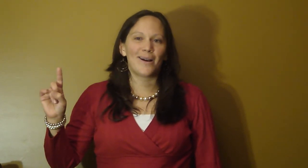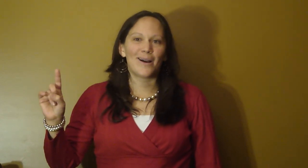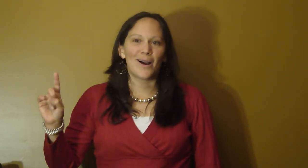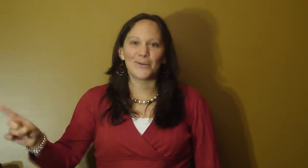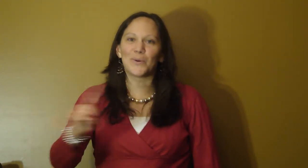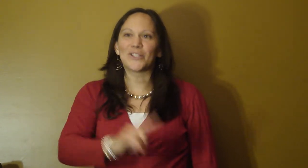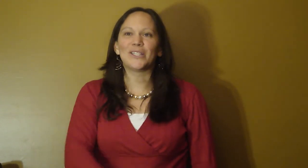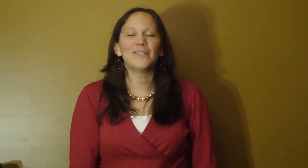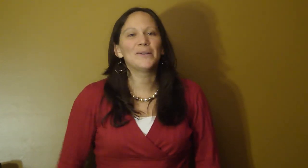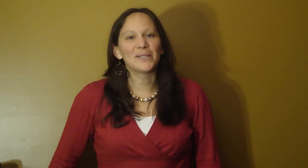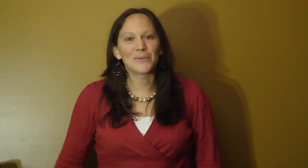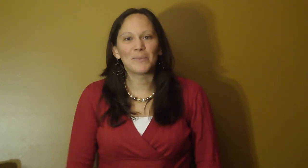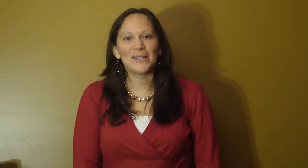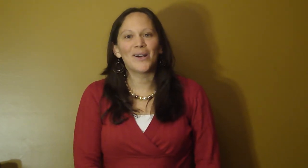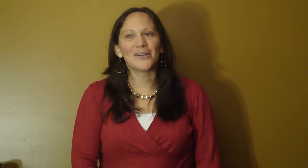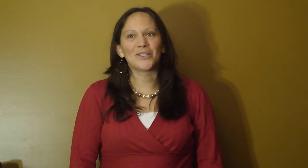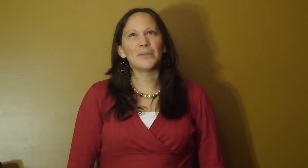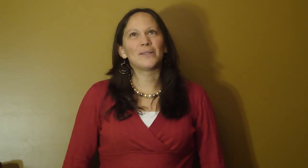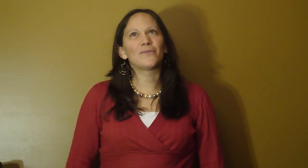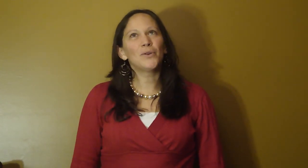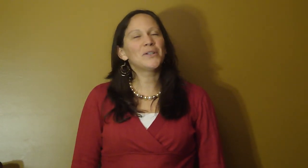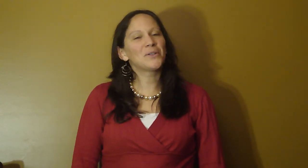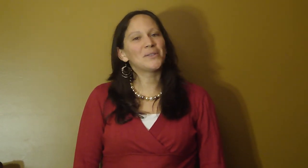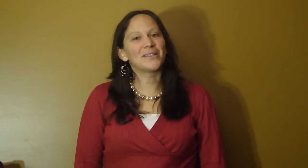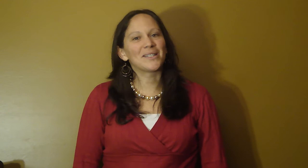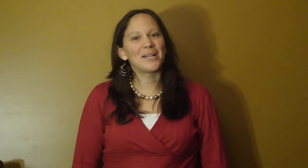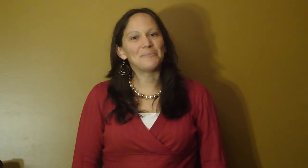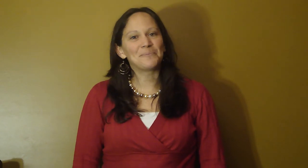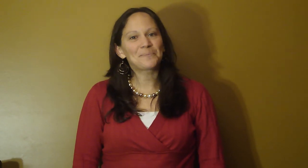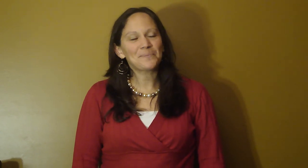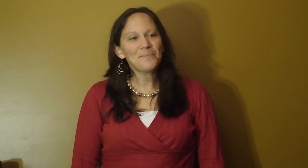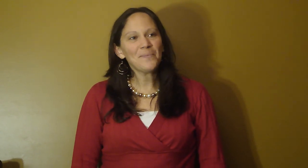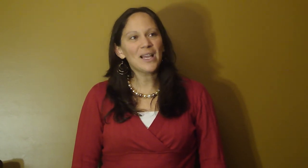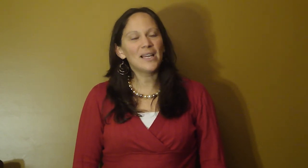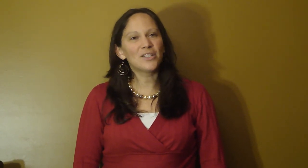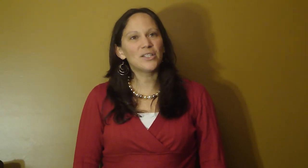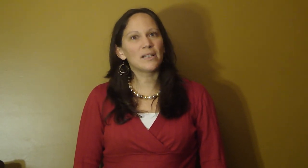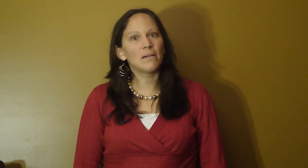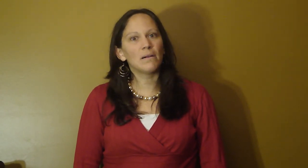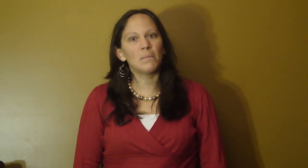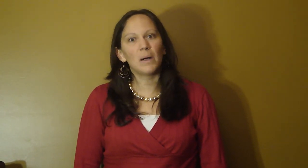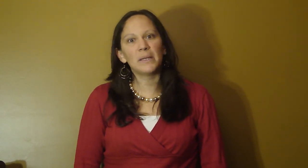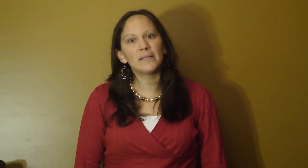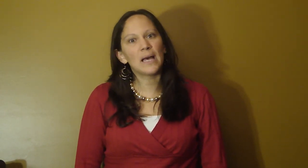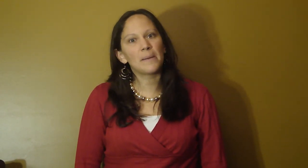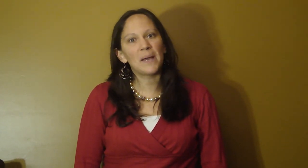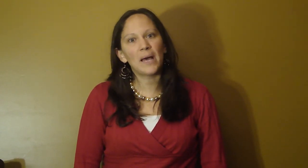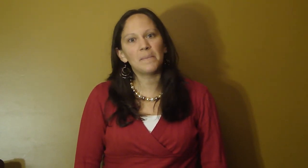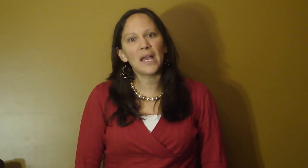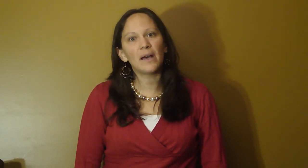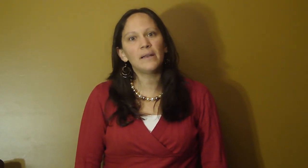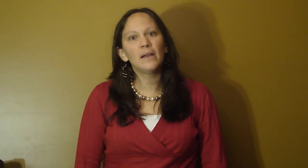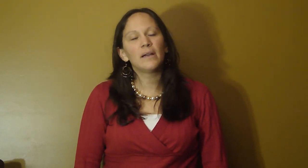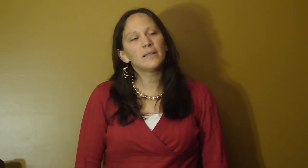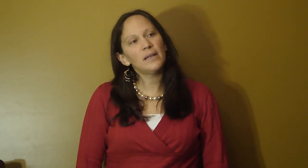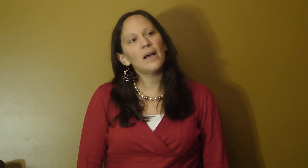I was watching TV once with my daughter. She was four years old at the time. And she said, Mommy, is that a bad man? I said, yeah.